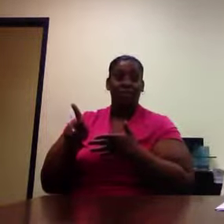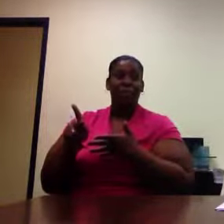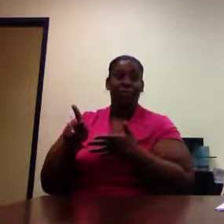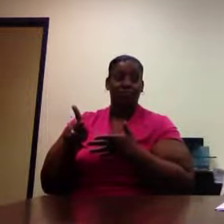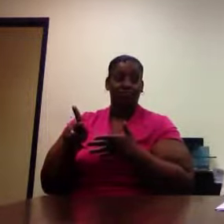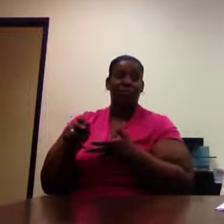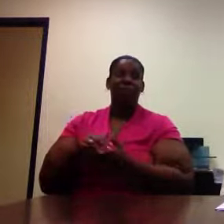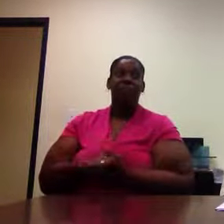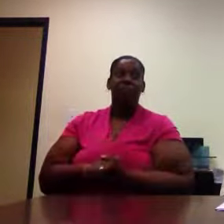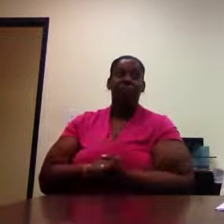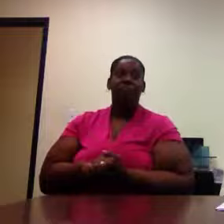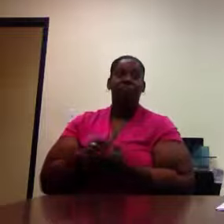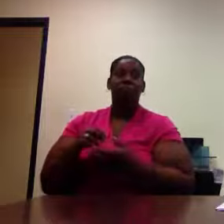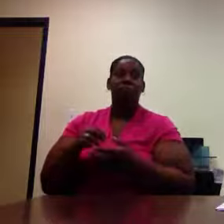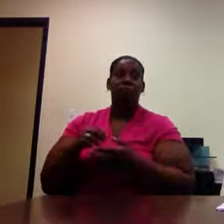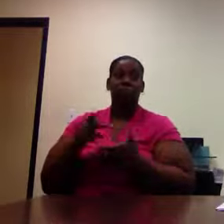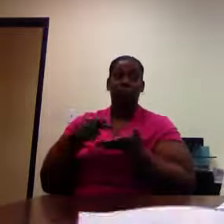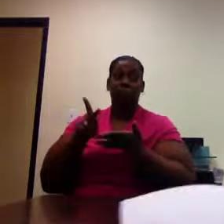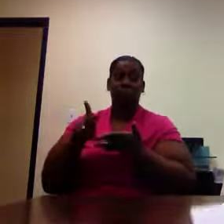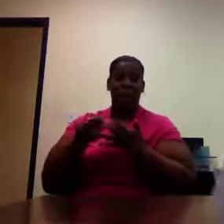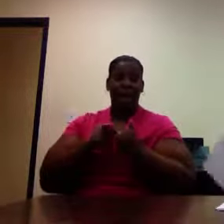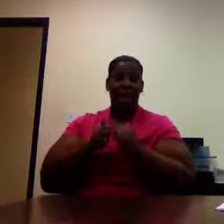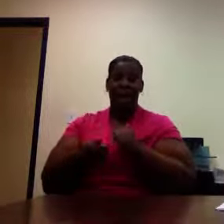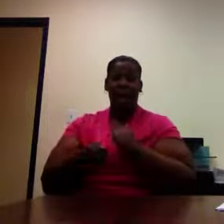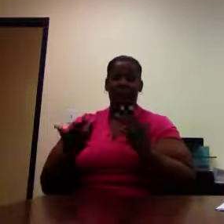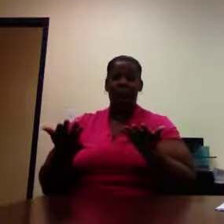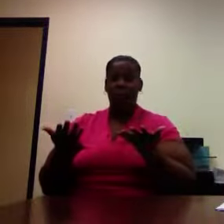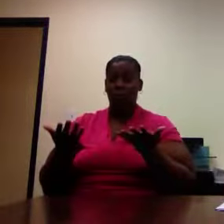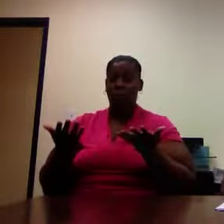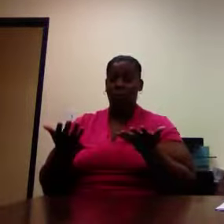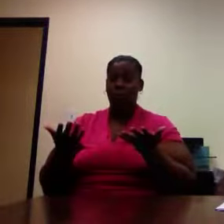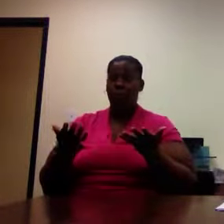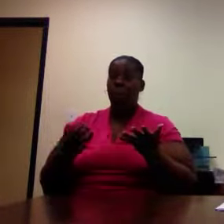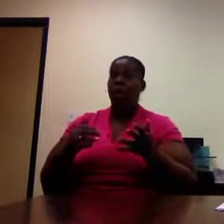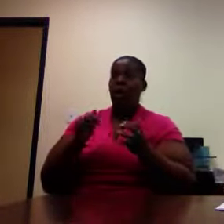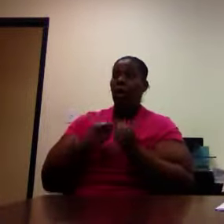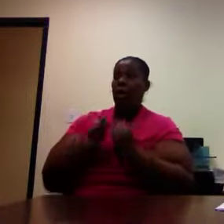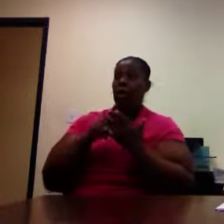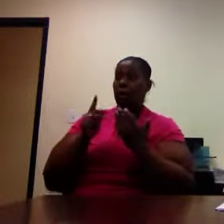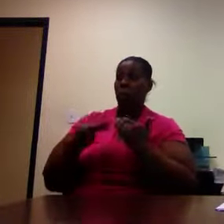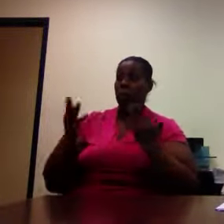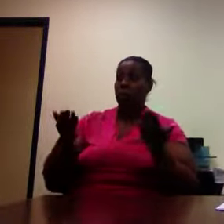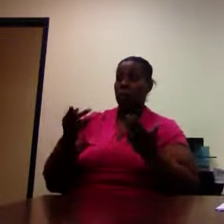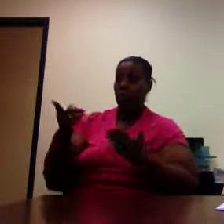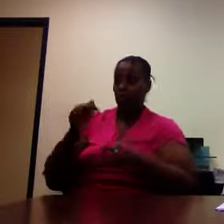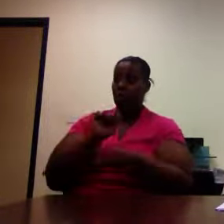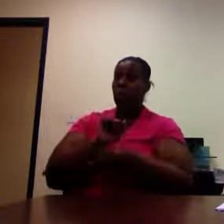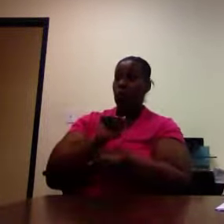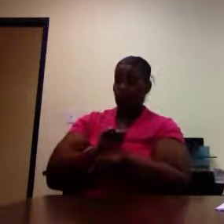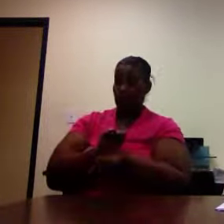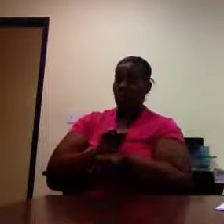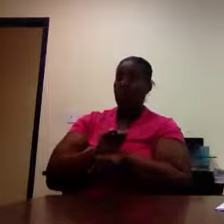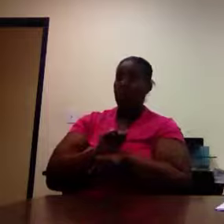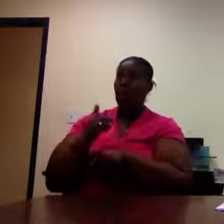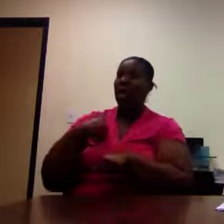All right. Payment practices. As part of your program, you'll perform real work on subcontractors,